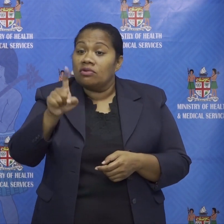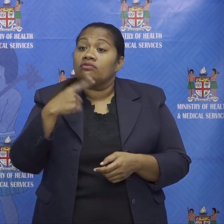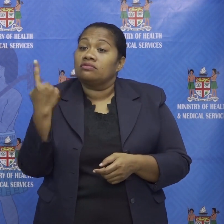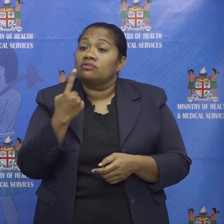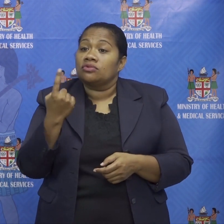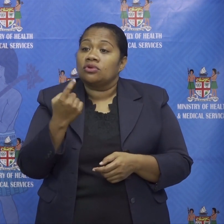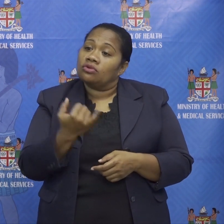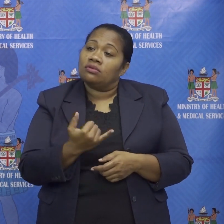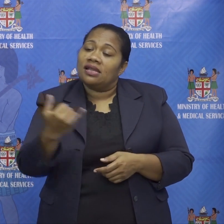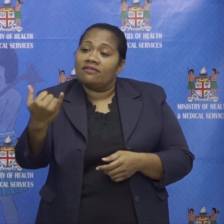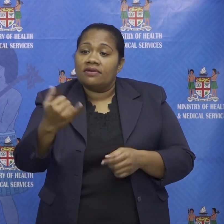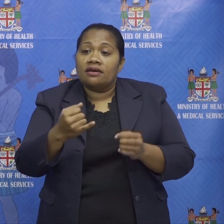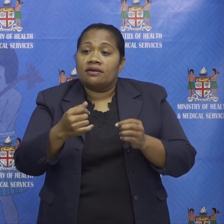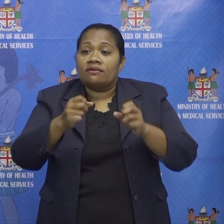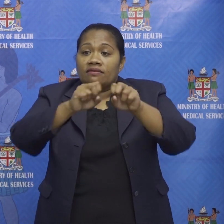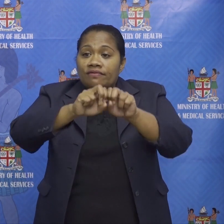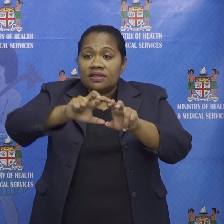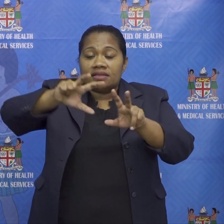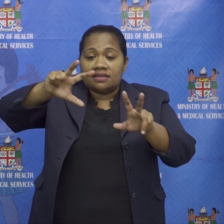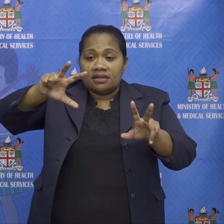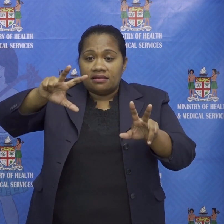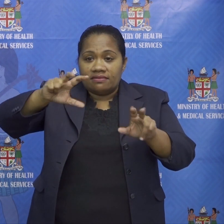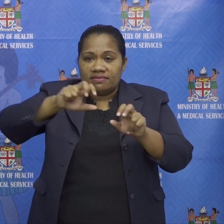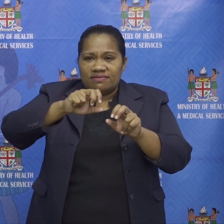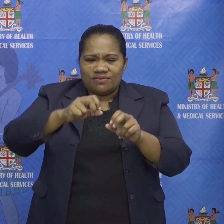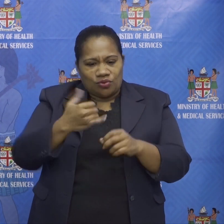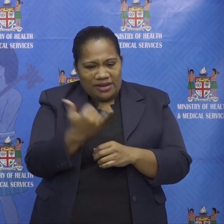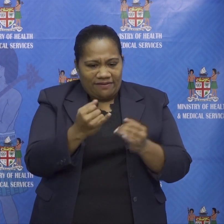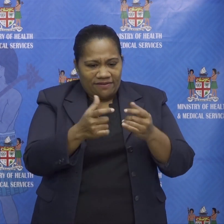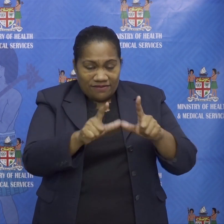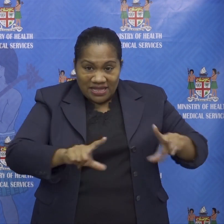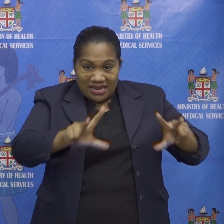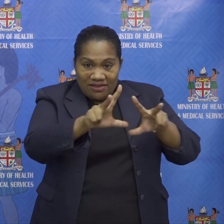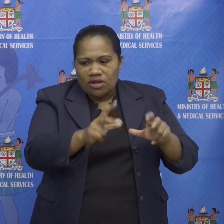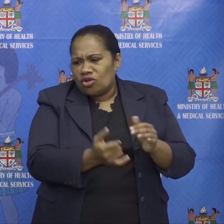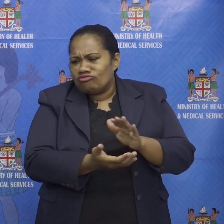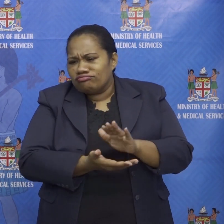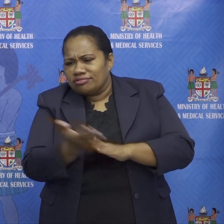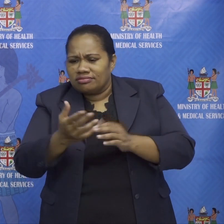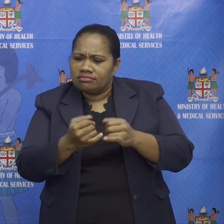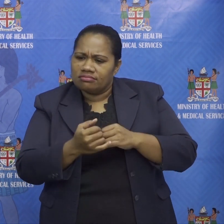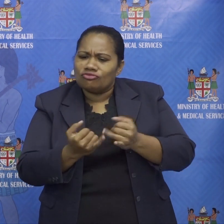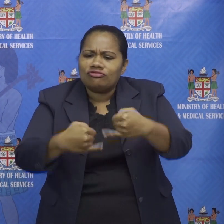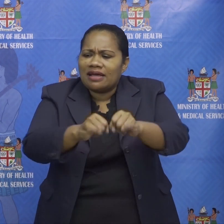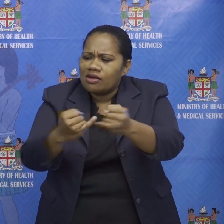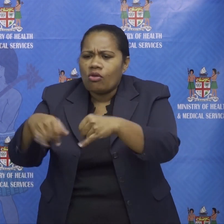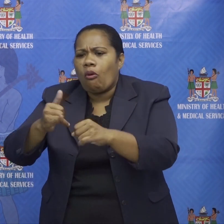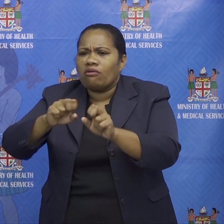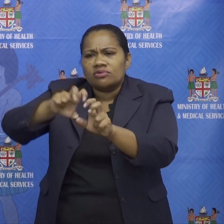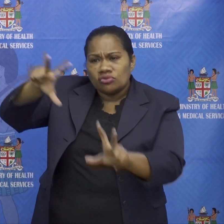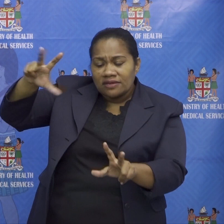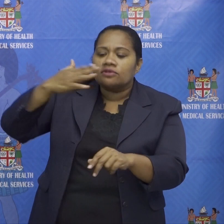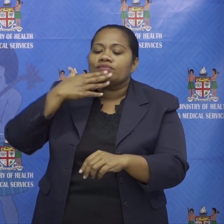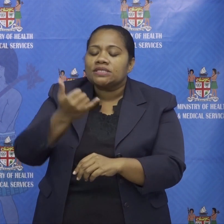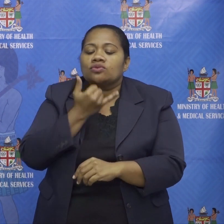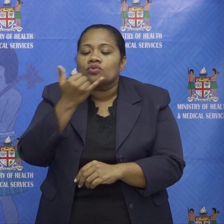viti levu and gone to any of the outer islands including vanua levu to please uh call into your your health care provider your health care